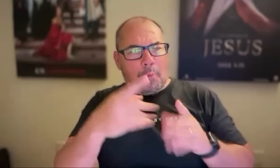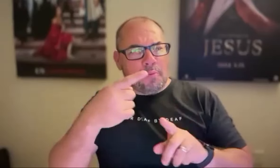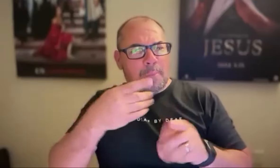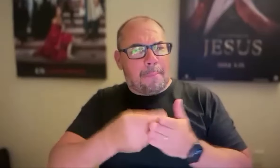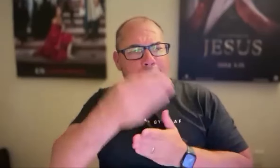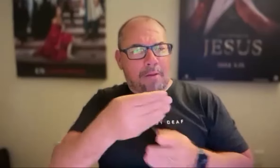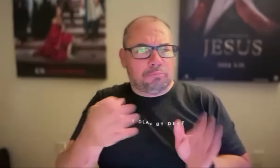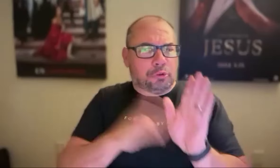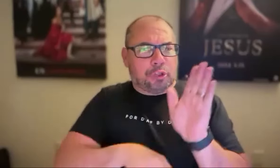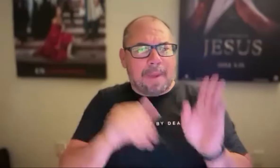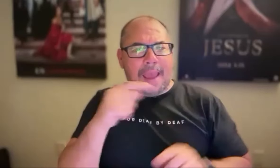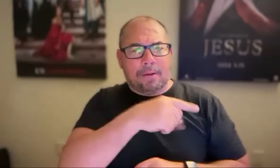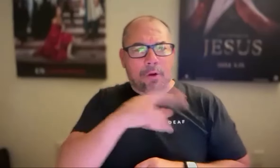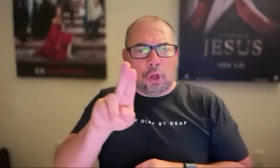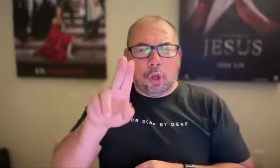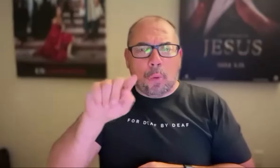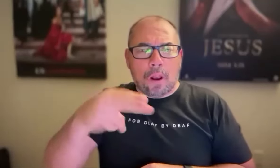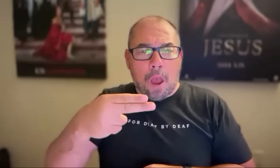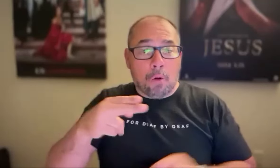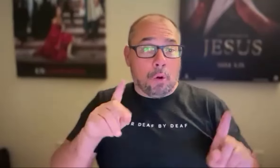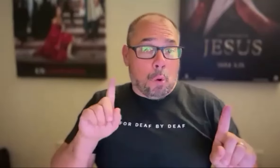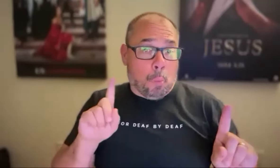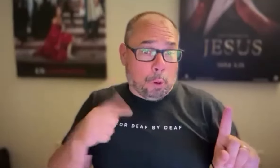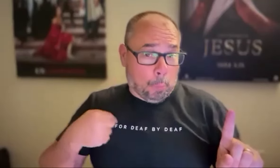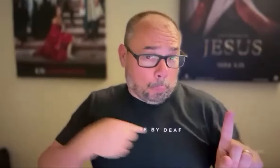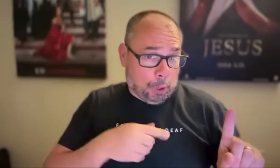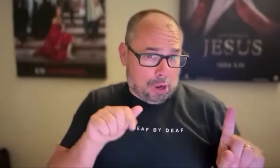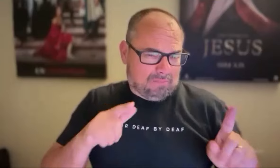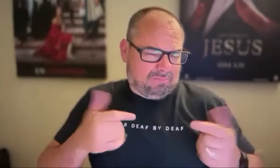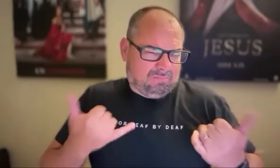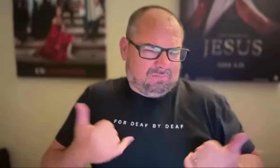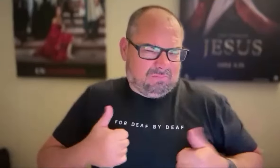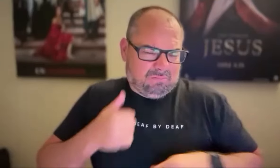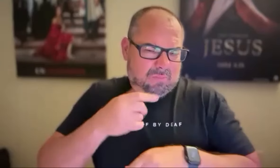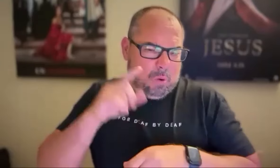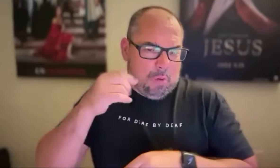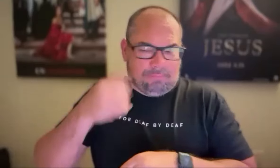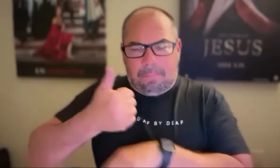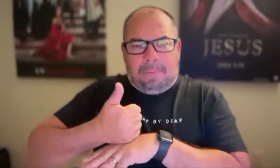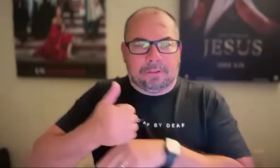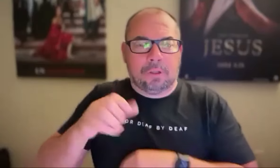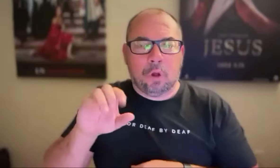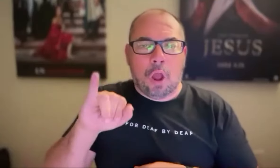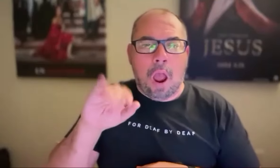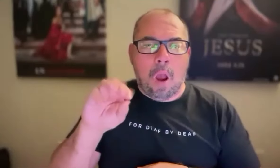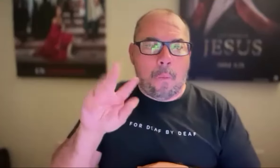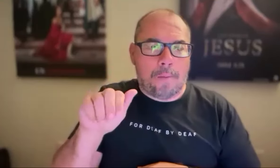where our office is based in Iowa. So that's not incredibly far, but a team